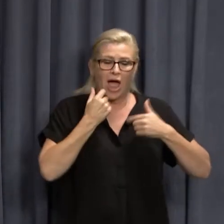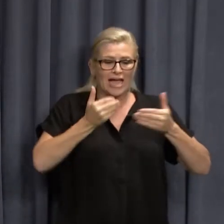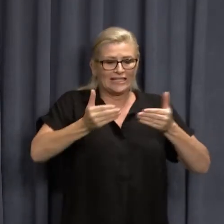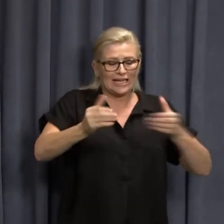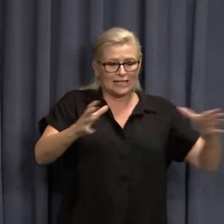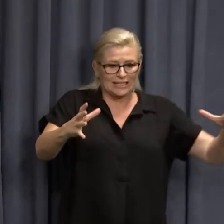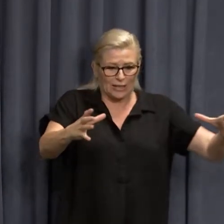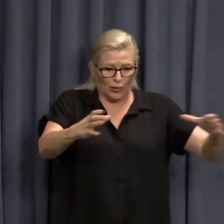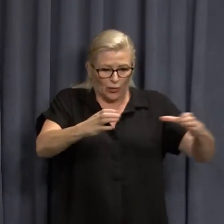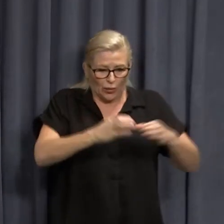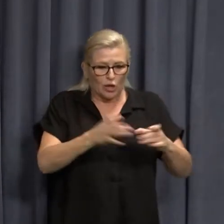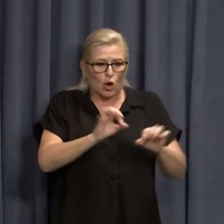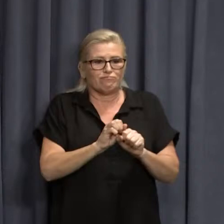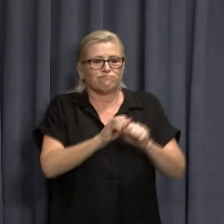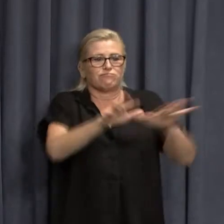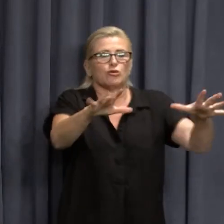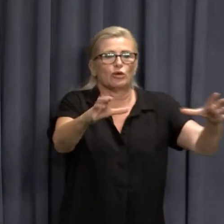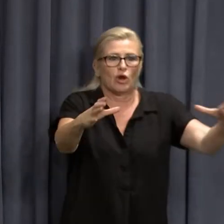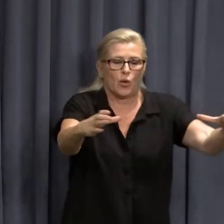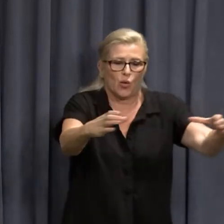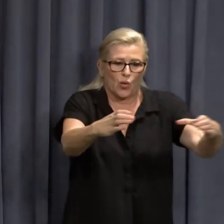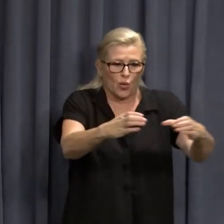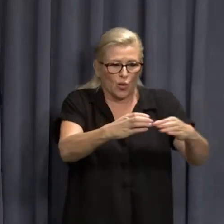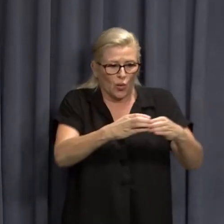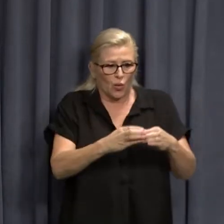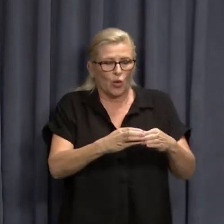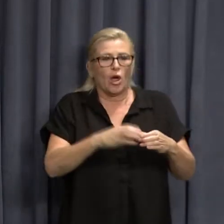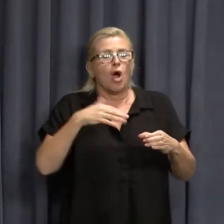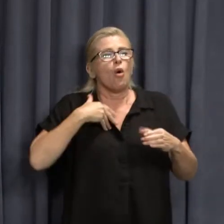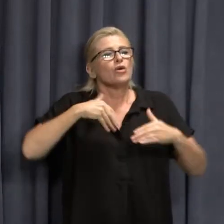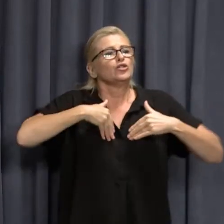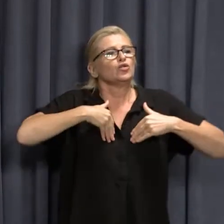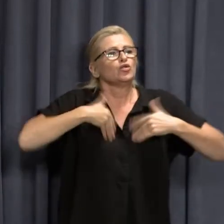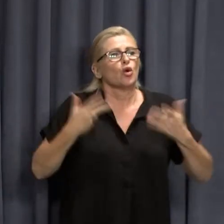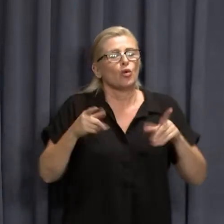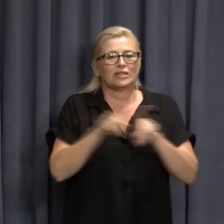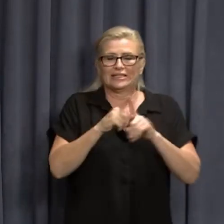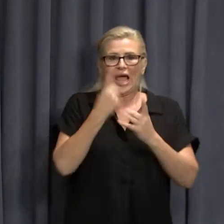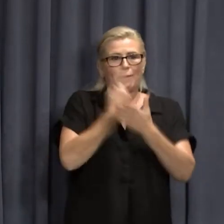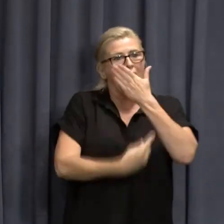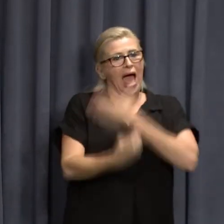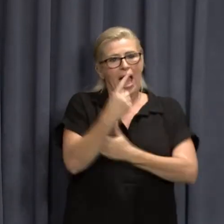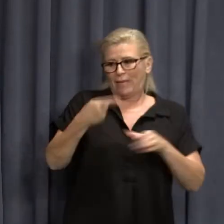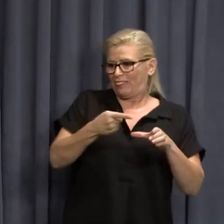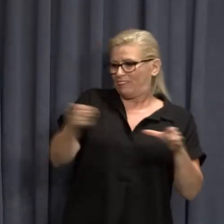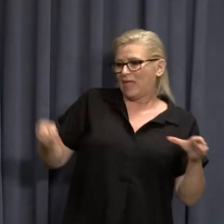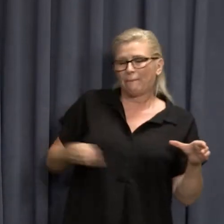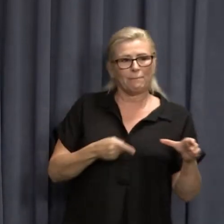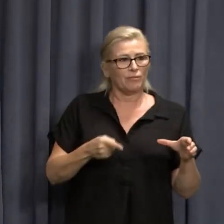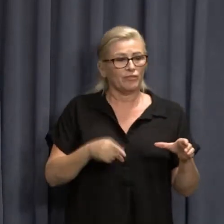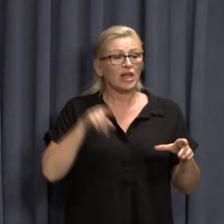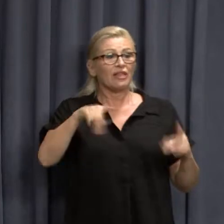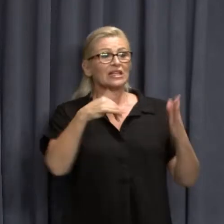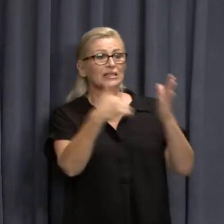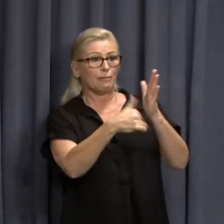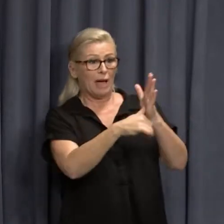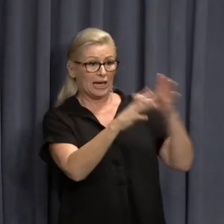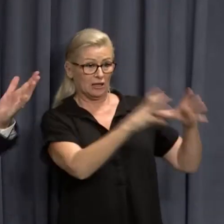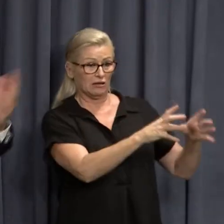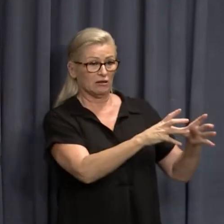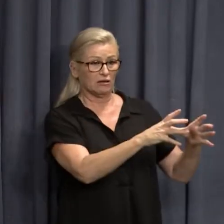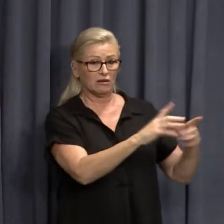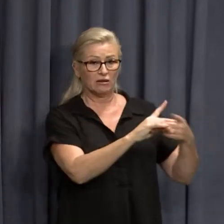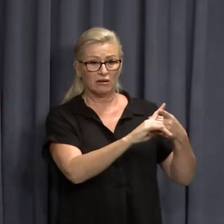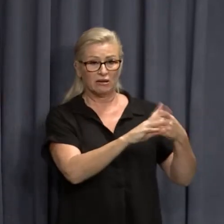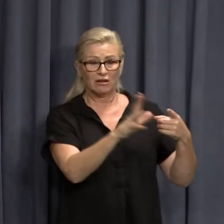avoid or ameliorate, uh, those sorts of impacts that are occurring over there. And then that's the economic impact. And you